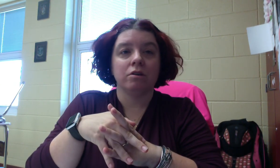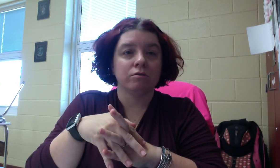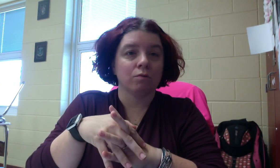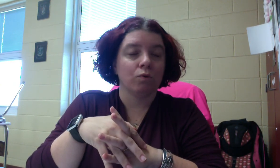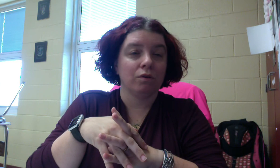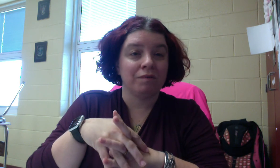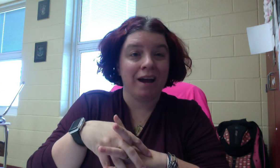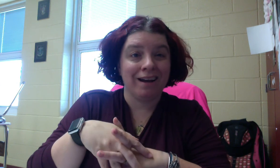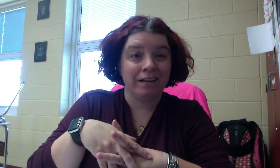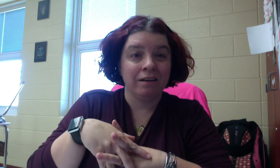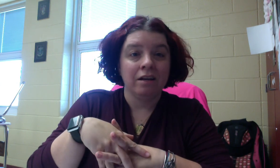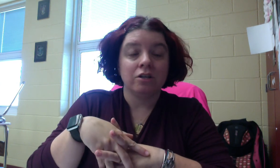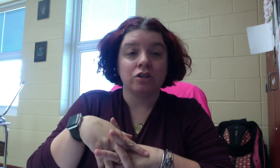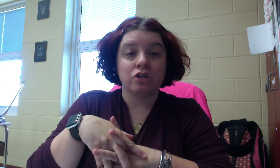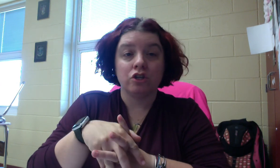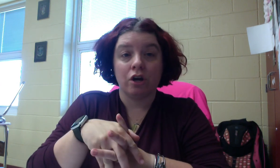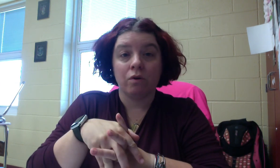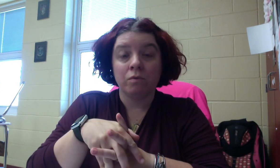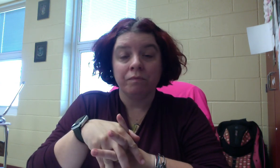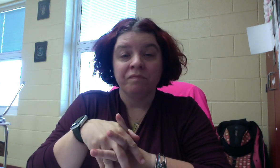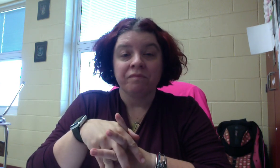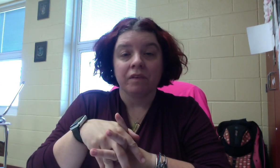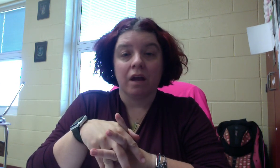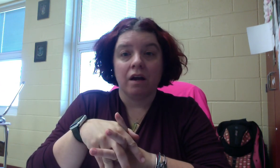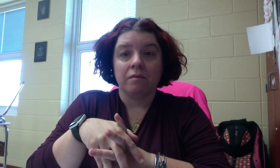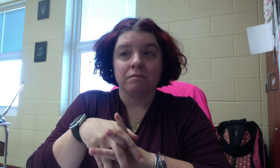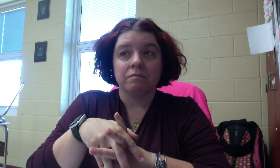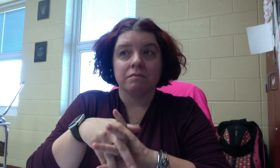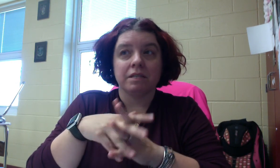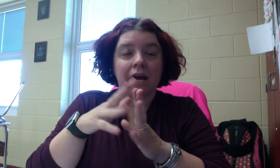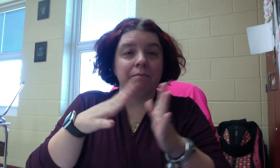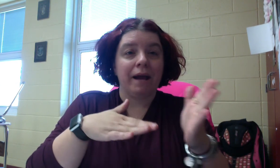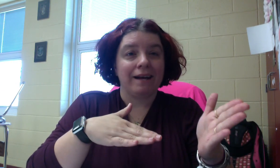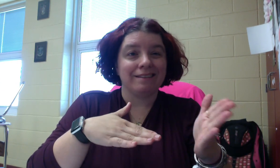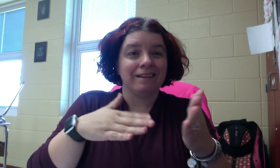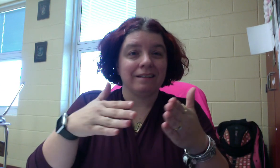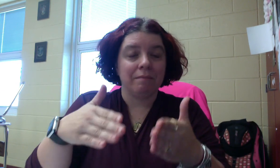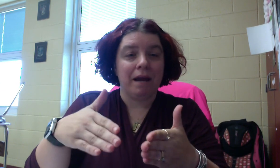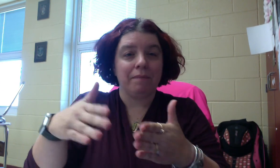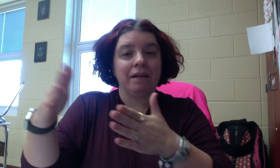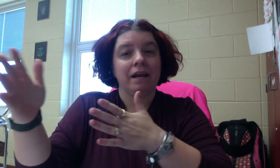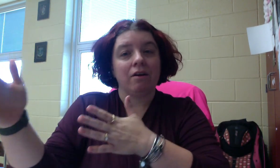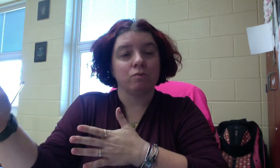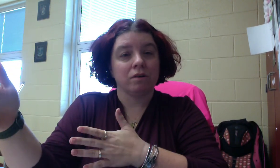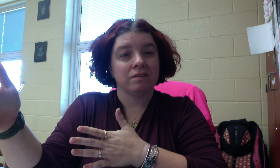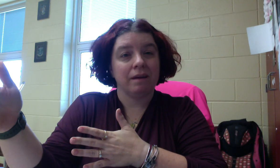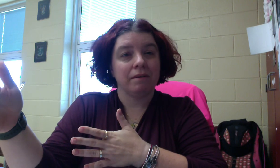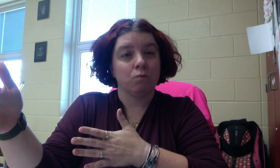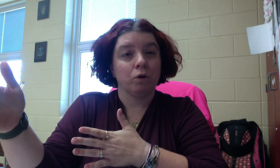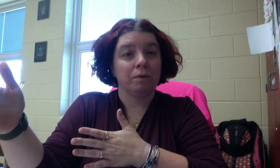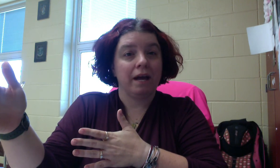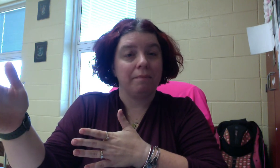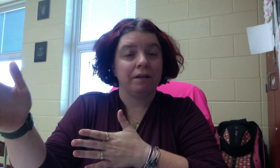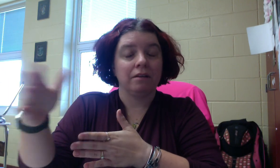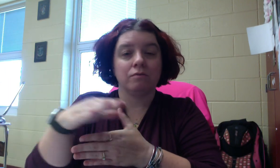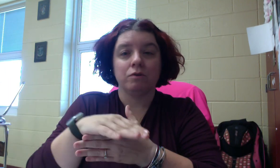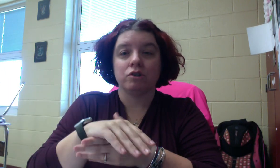use the rule of nine to show time passing, time happening now, as well as time that it will be happening in the future.